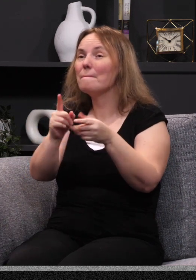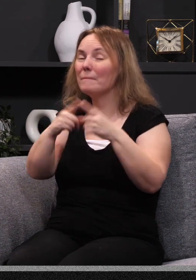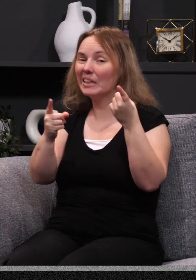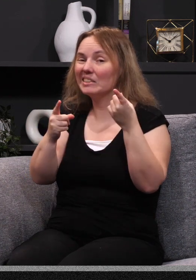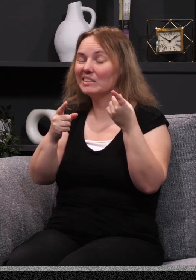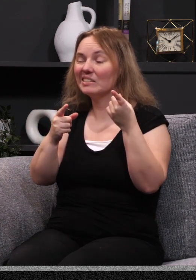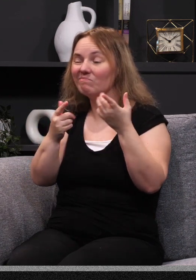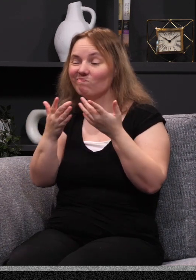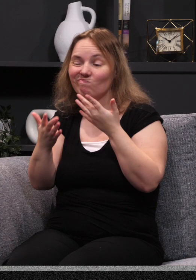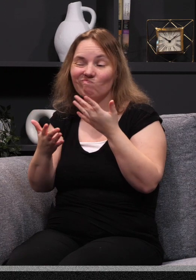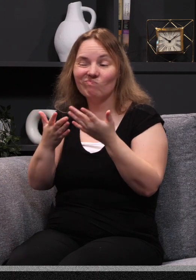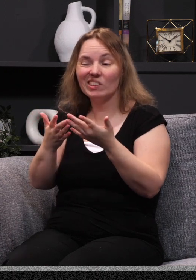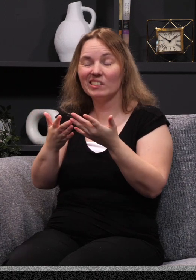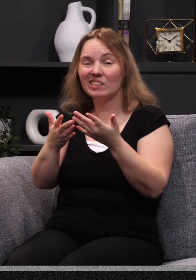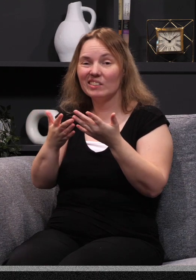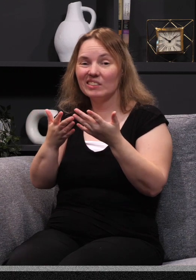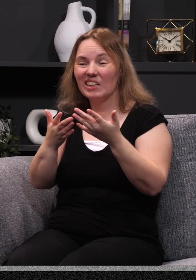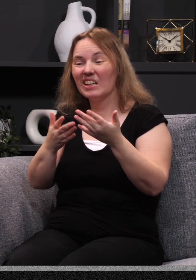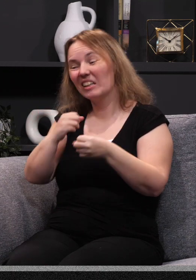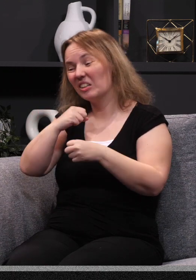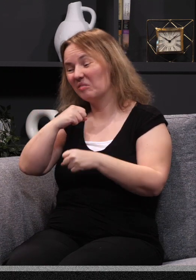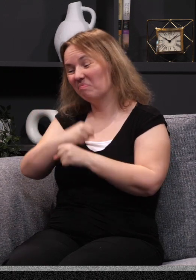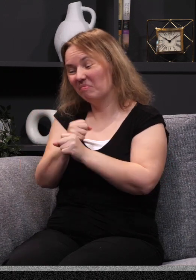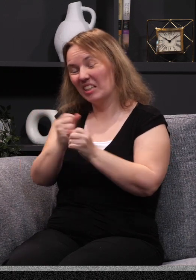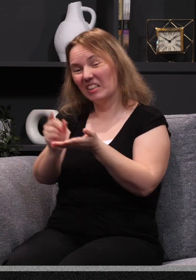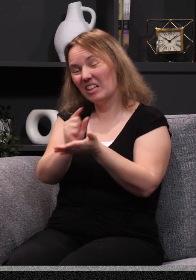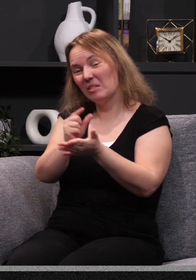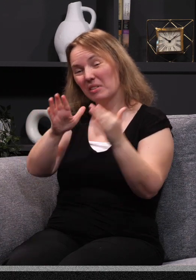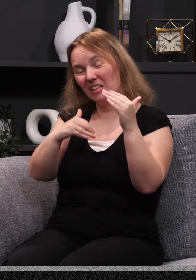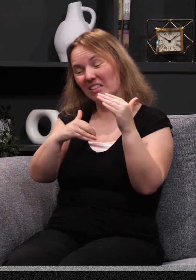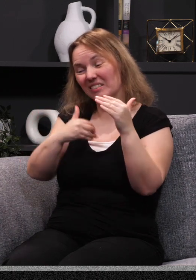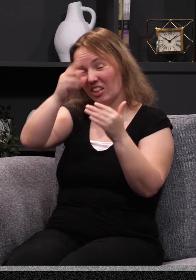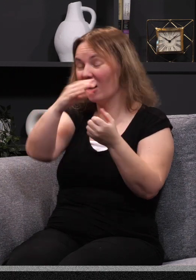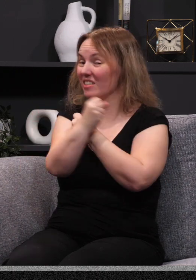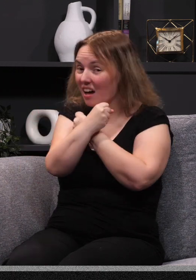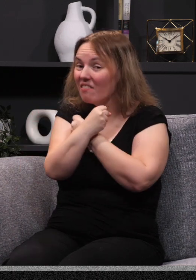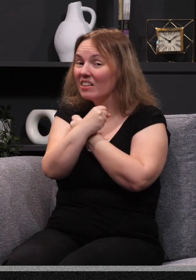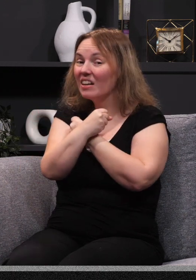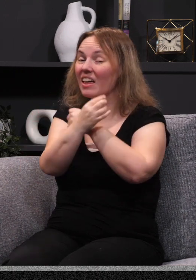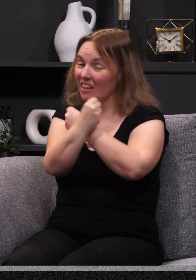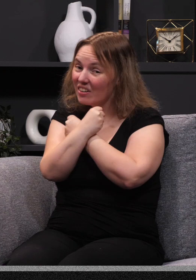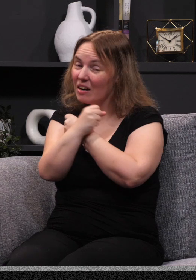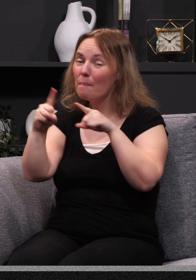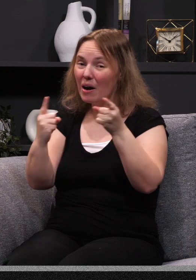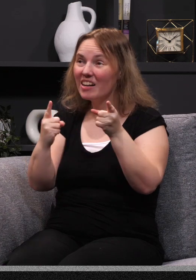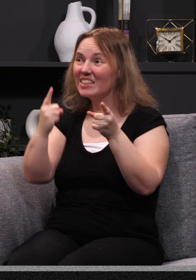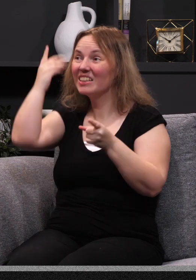wonderful. But it kind of sounds like you're compromising the gospel. Because God is love, God is loving,